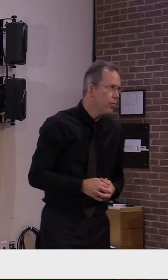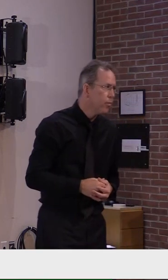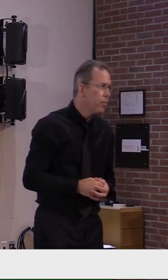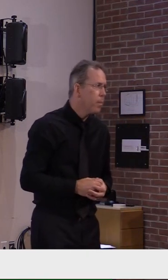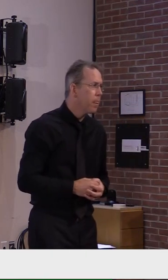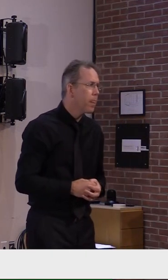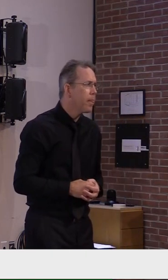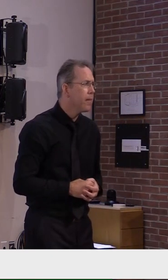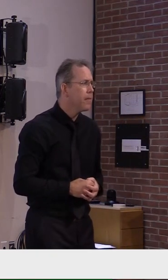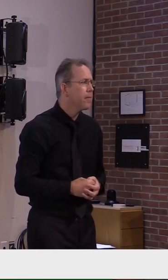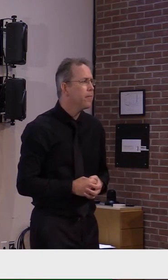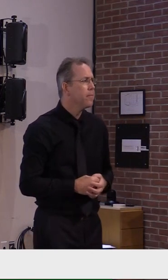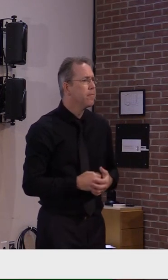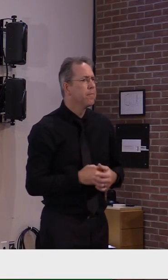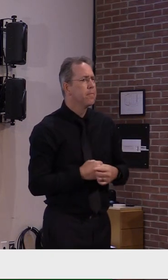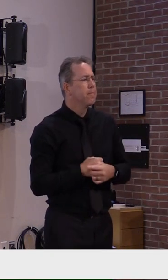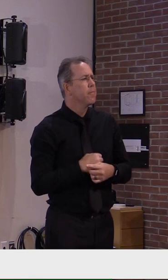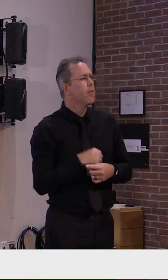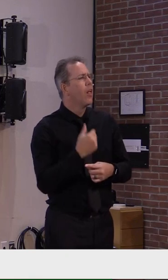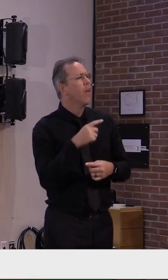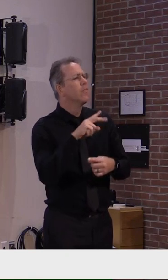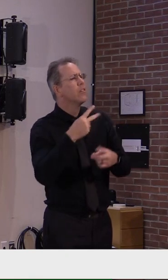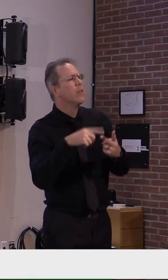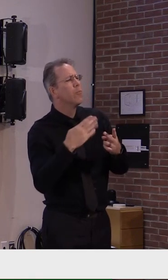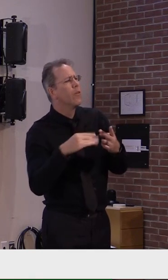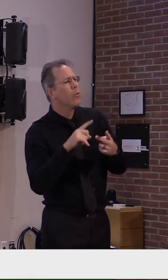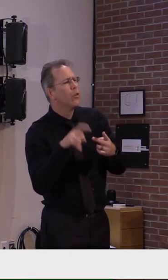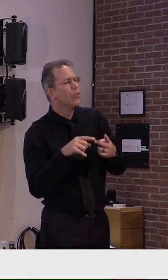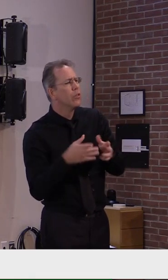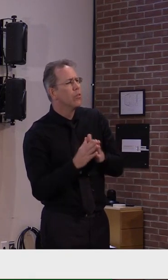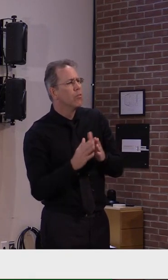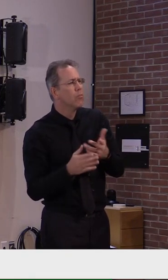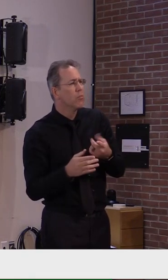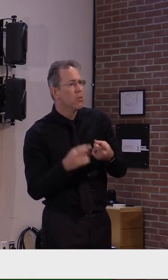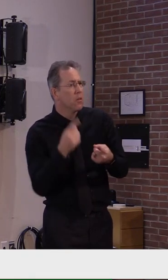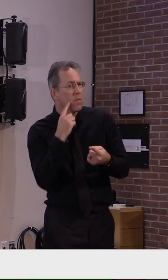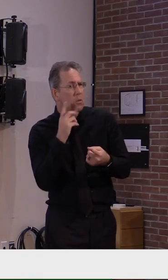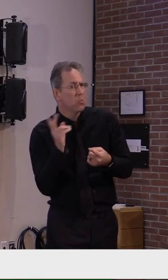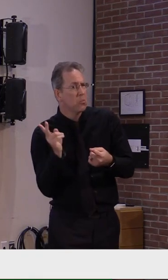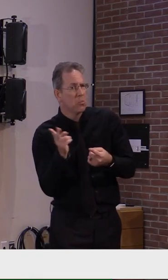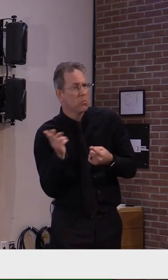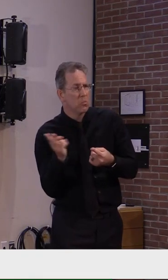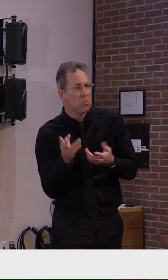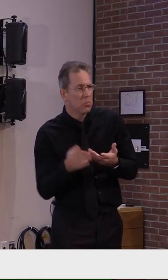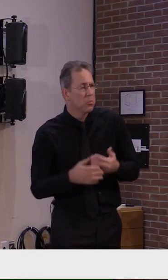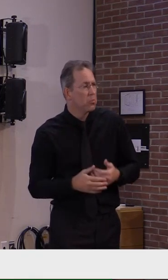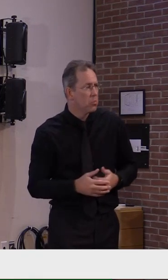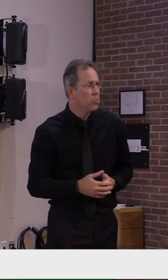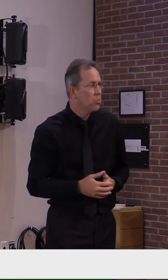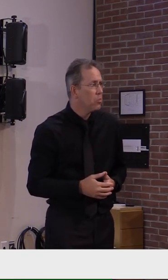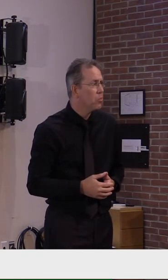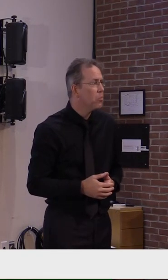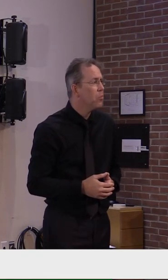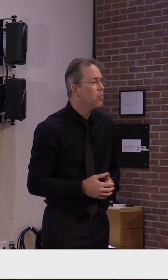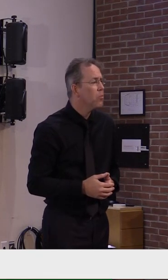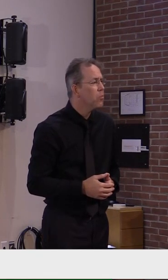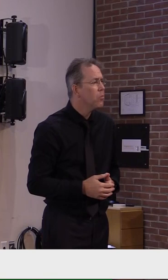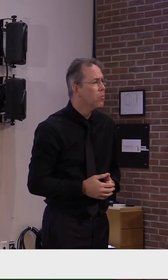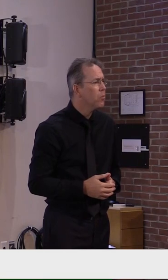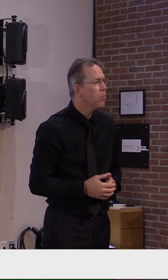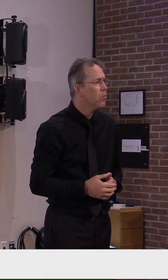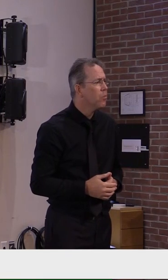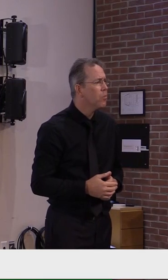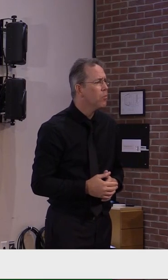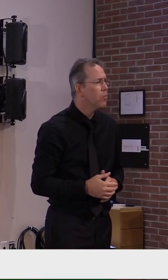other part of that question, I don't know, Commissioner Scherling, is it still getting missed as far as whether police, fire, and rescue are reporting